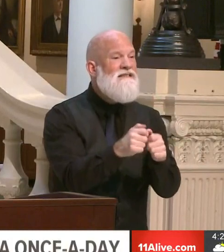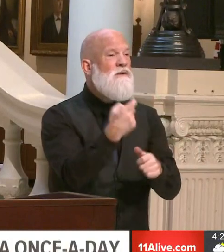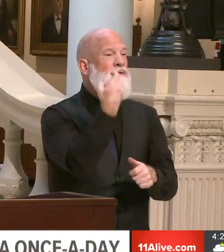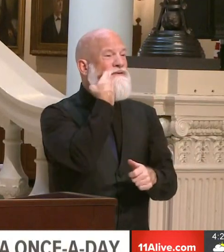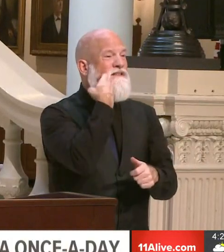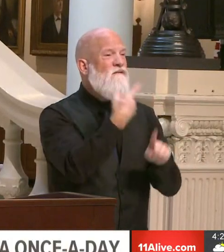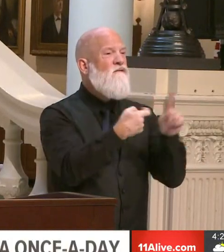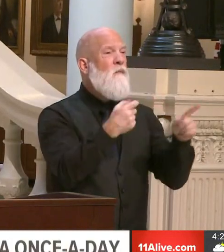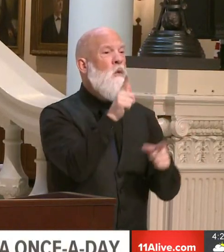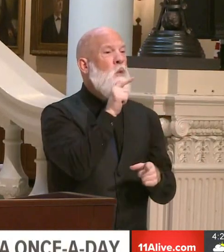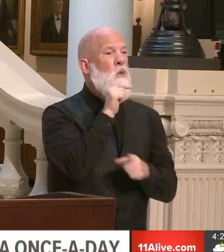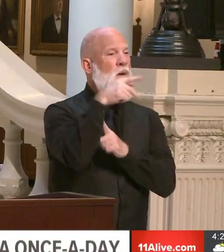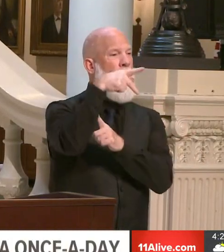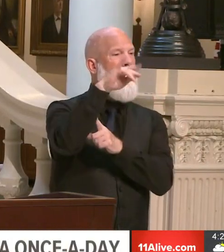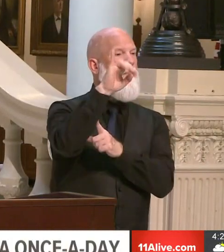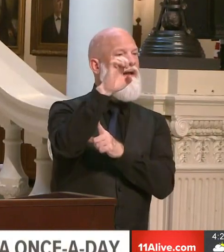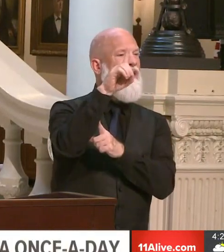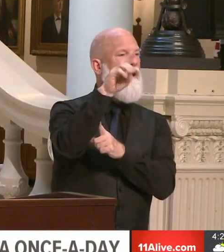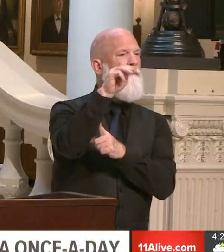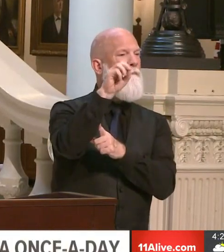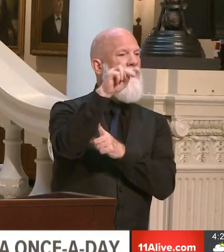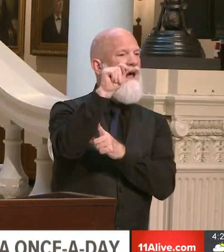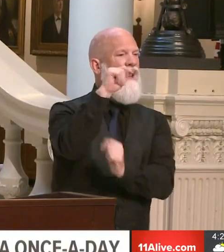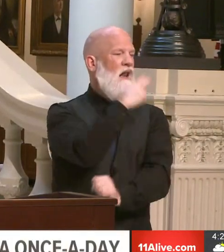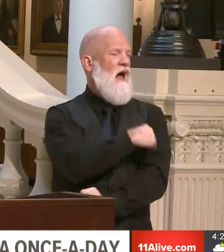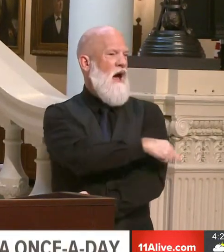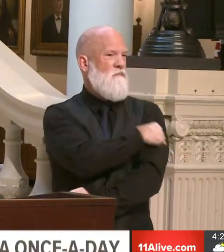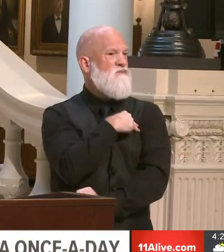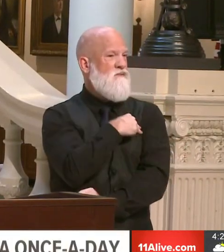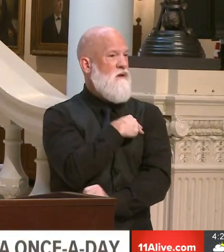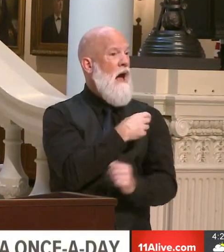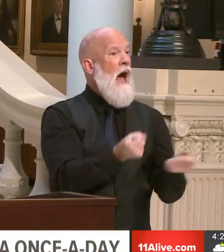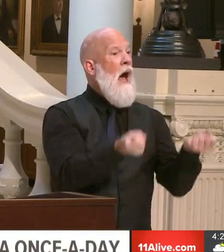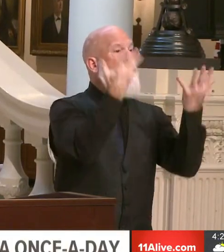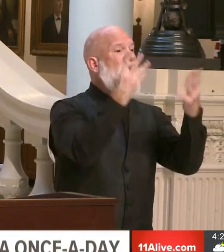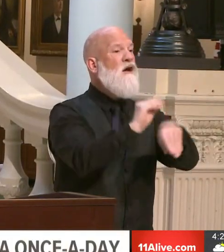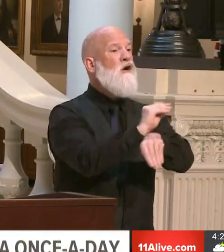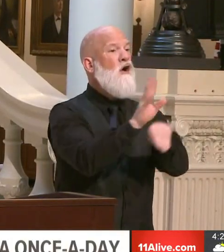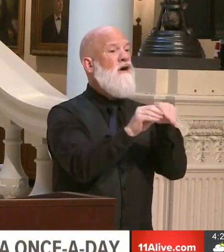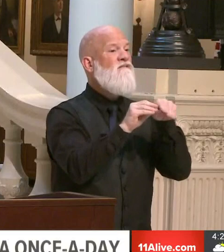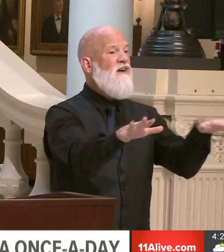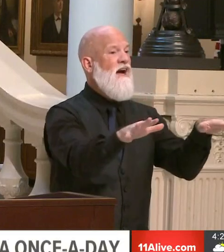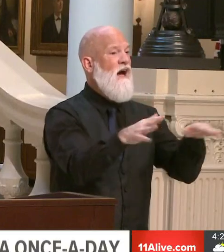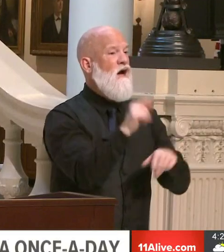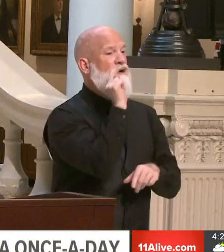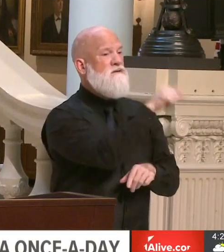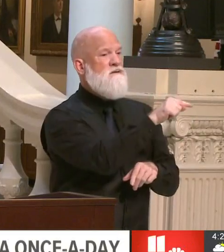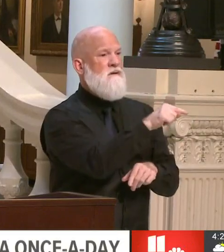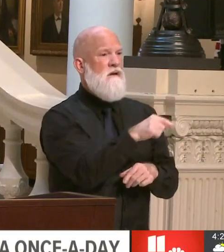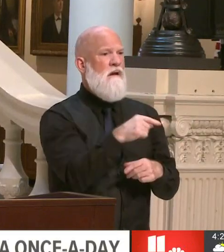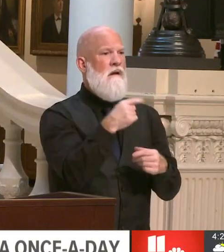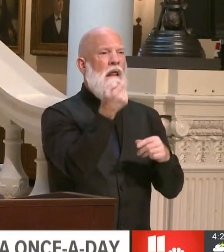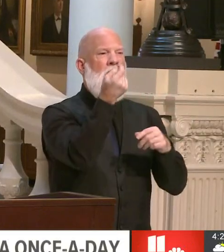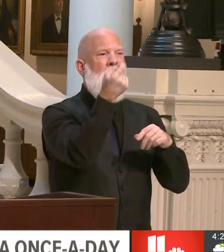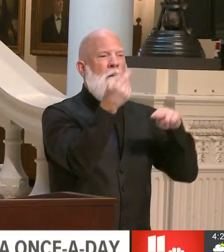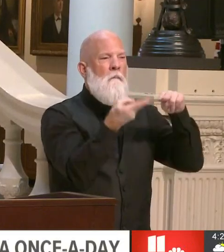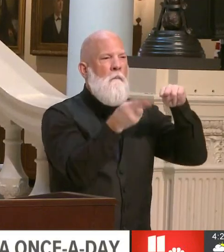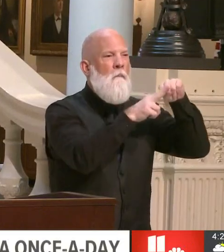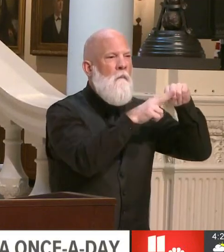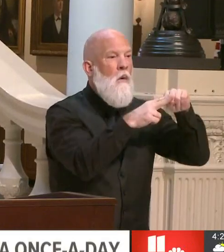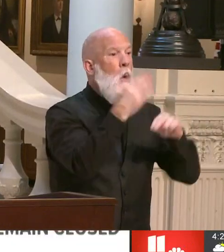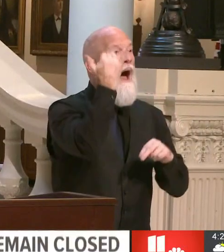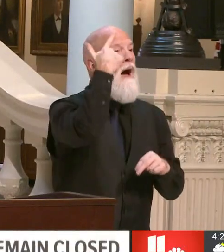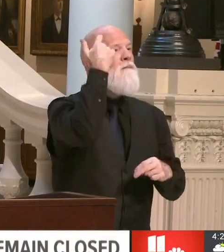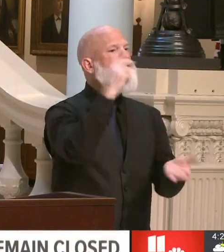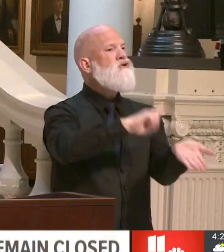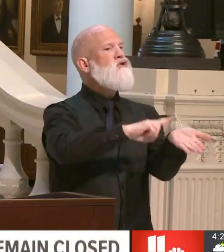COVID patient number in their hospitals is up slightly, but they were telling me it was all due to nursing home patients that they're